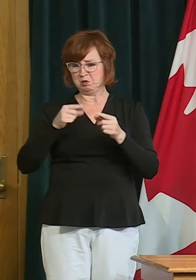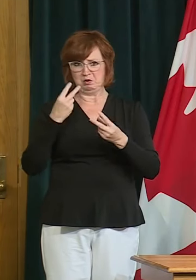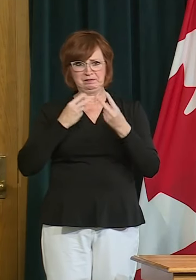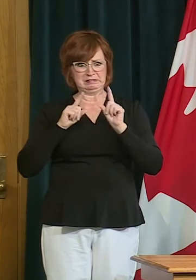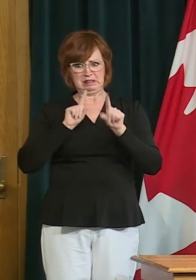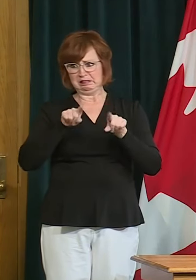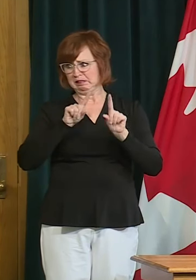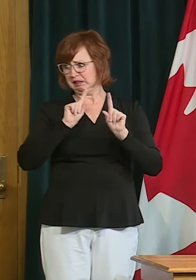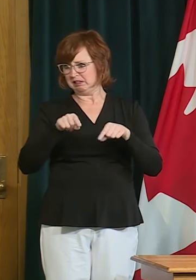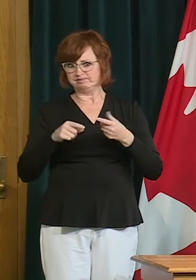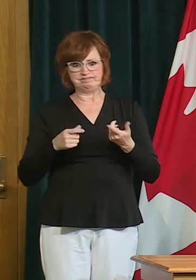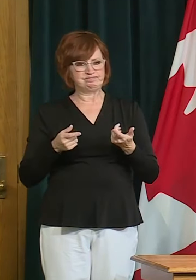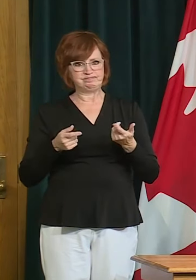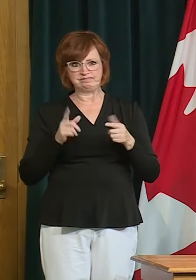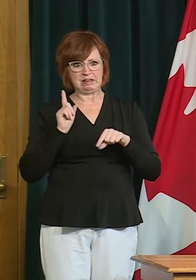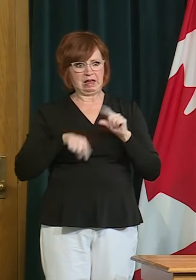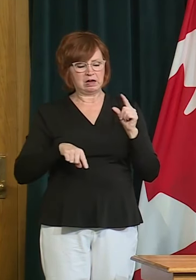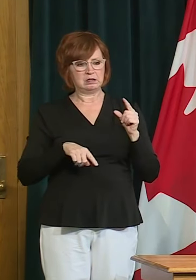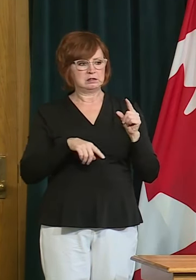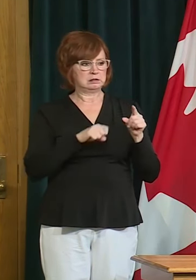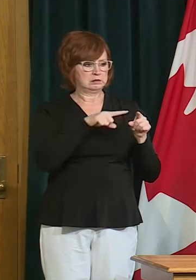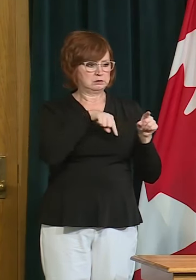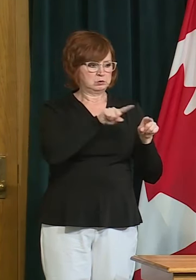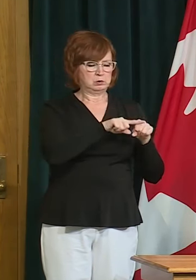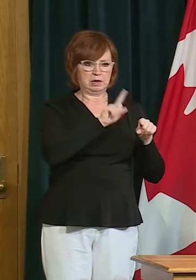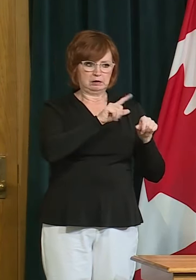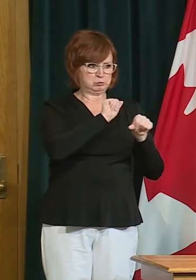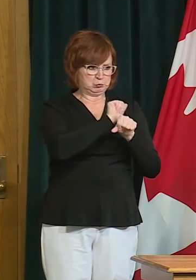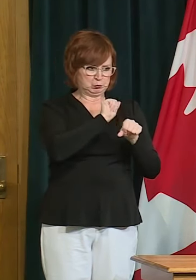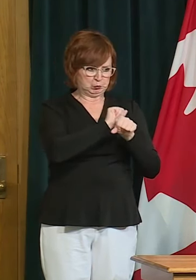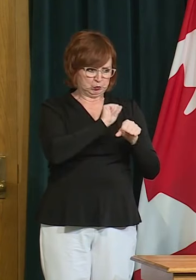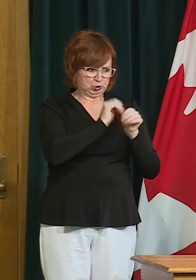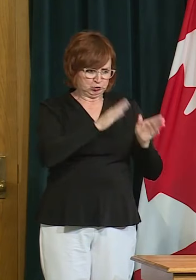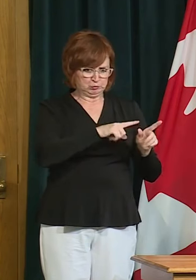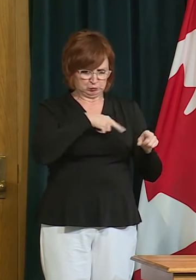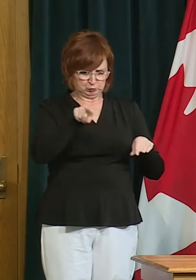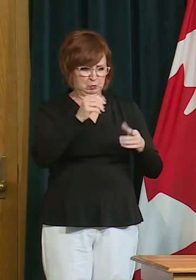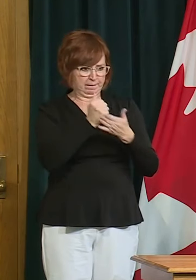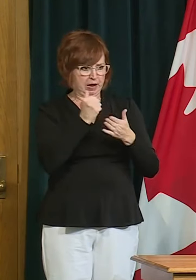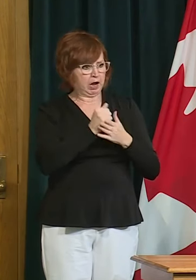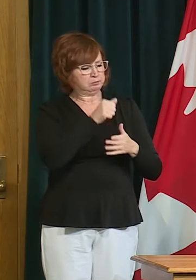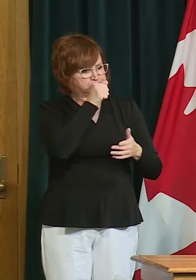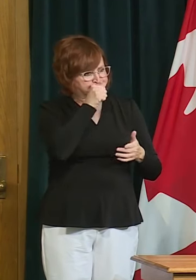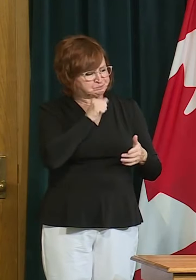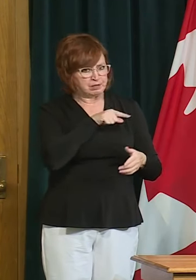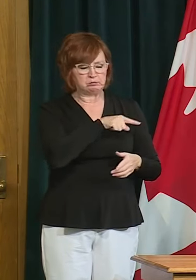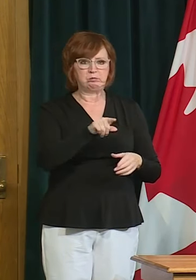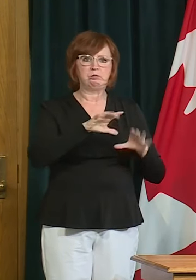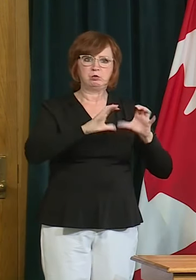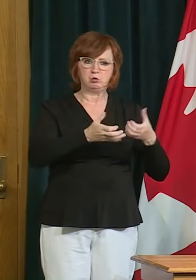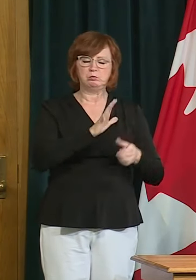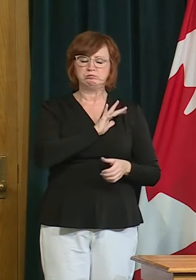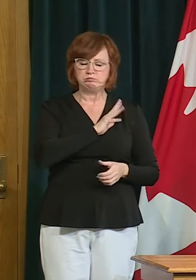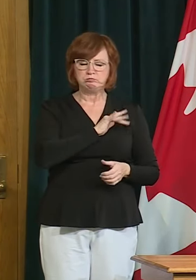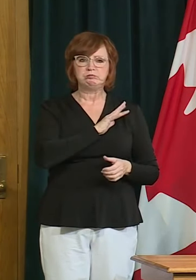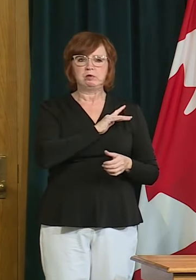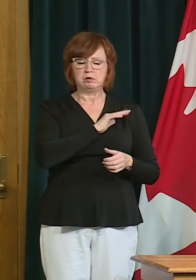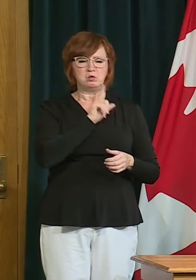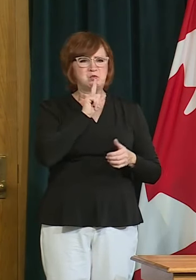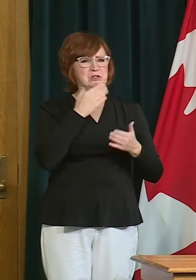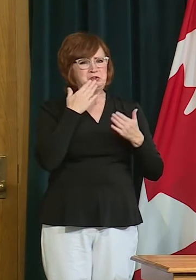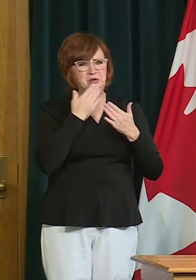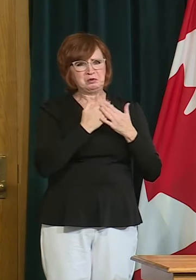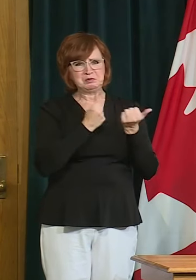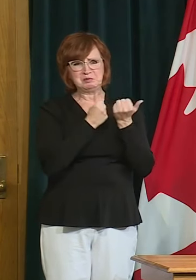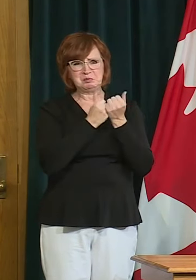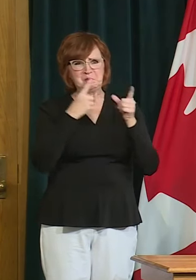these workers have provided tremendous physical and emotional support to our seniors most importantly they have provided our